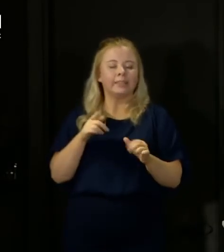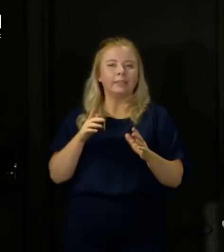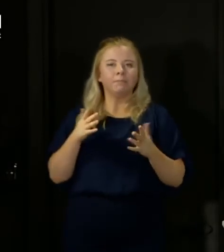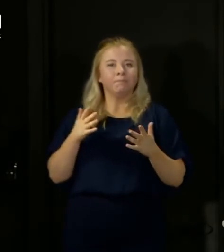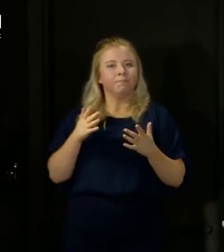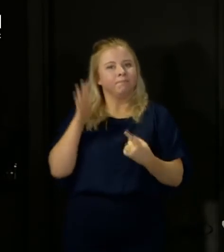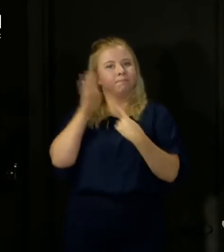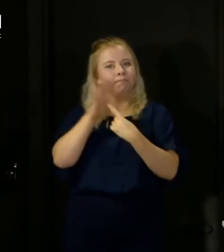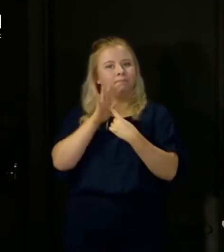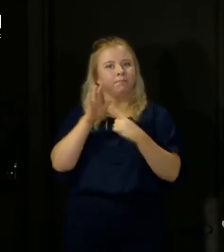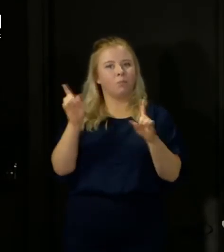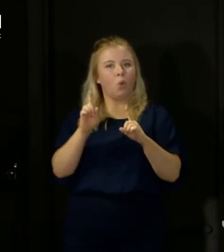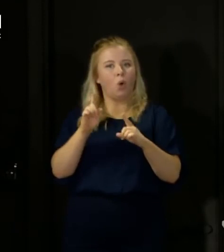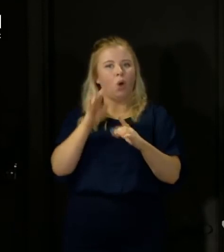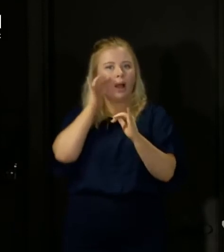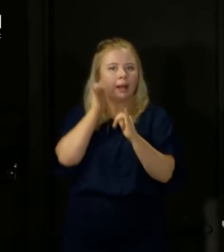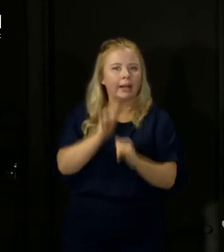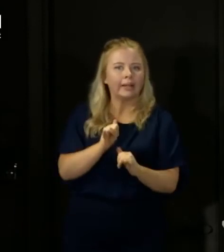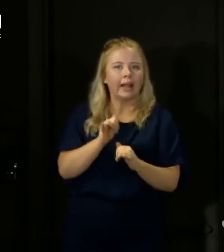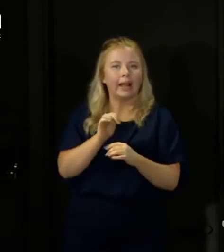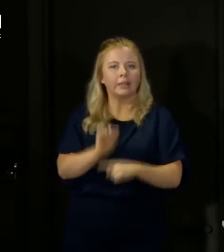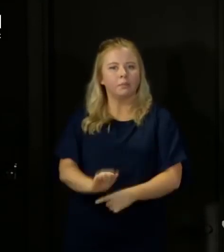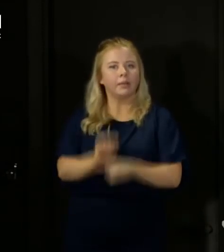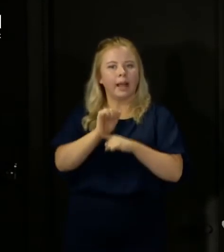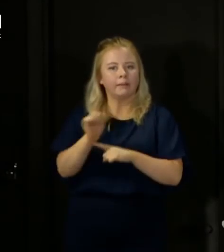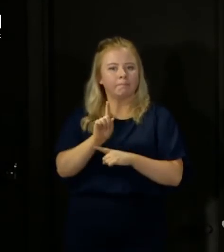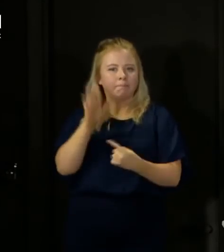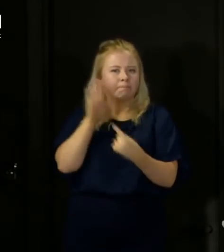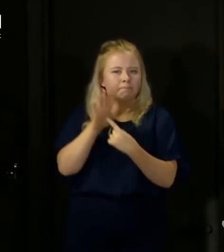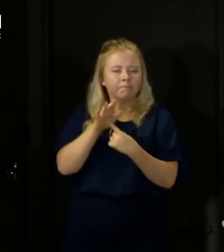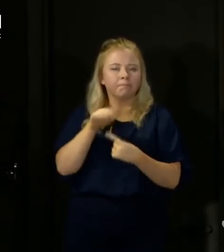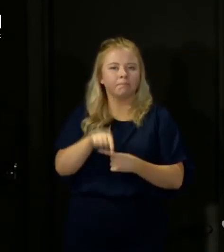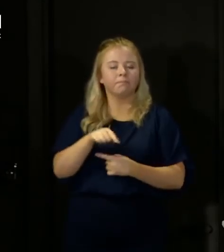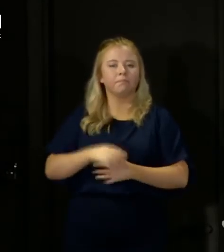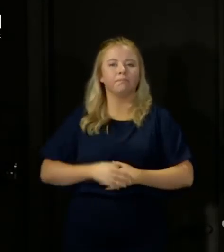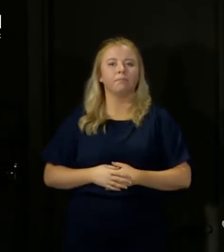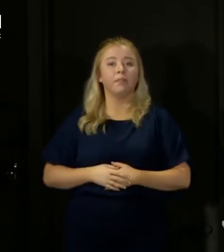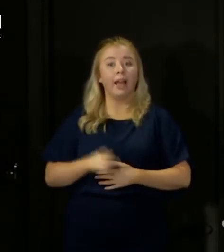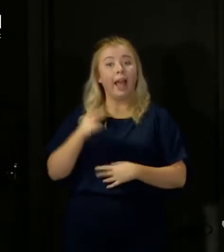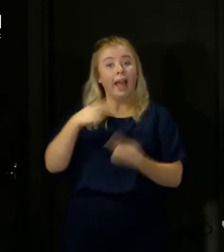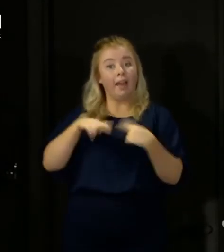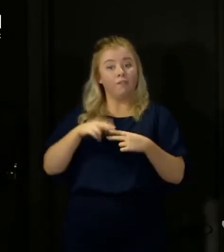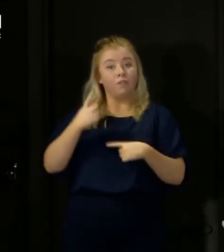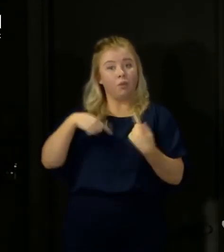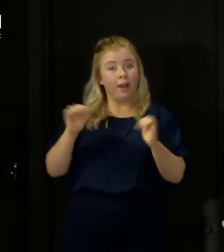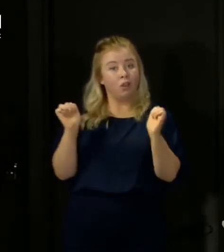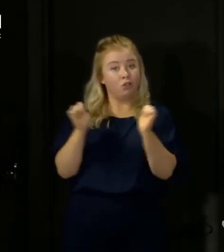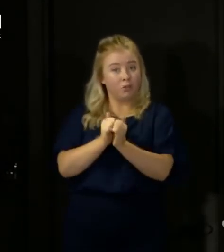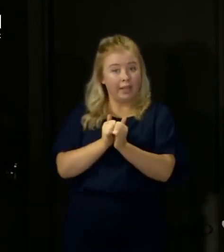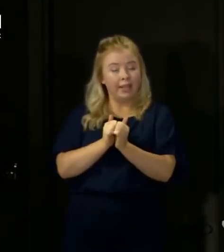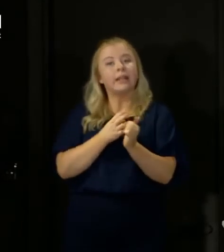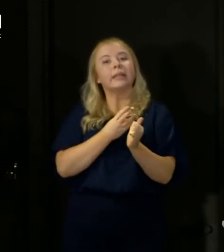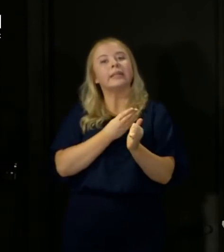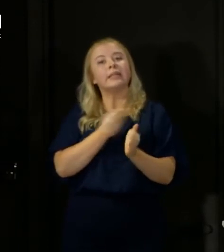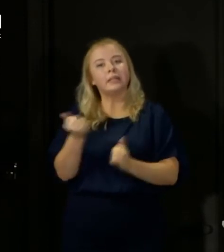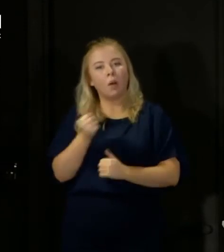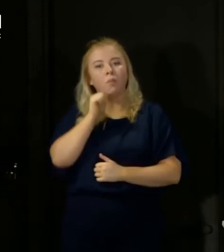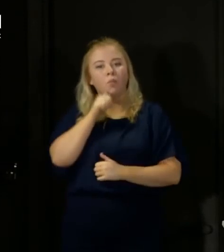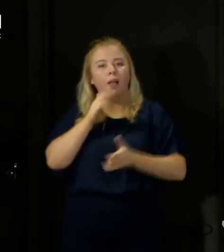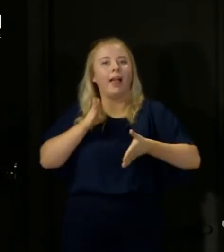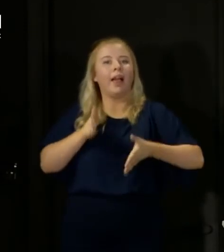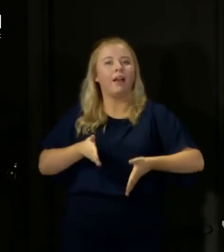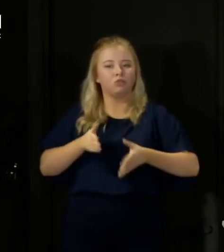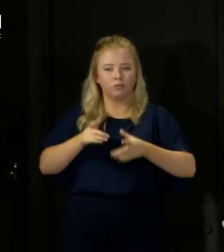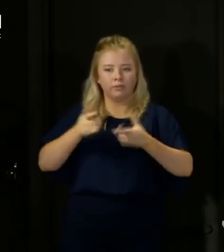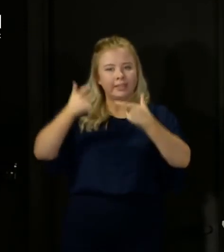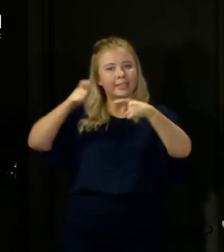nub of what test and protect is intended to do. By agreeing that some of us will have to stay at home